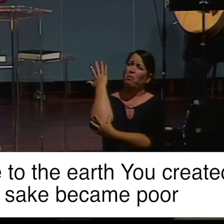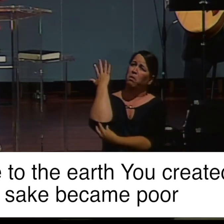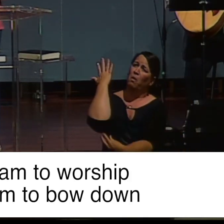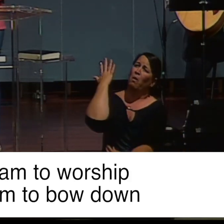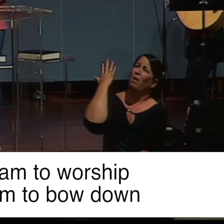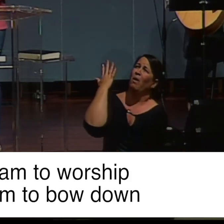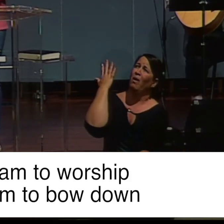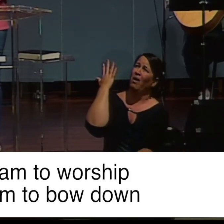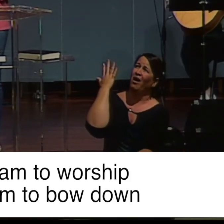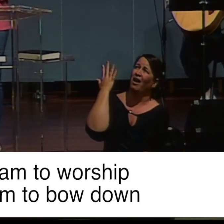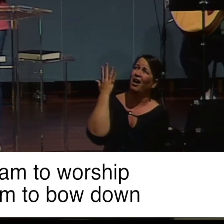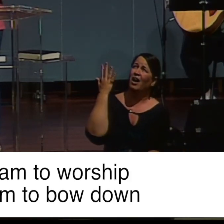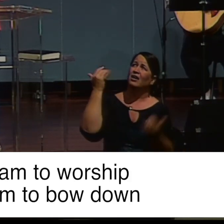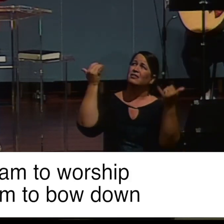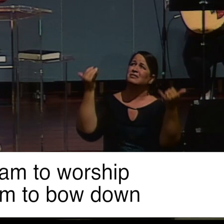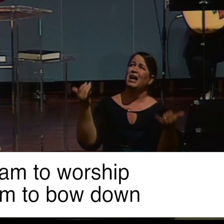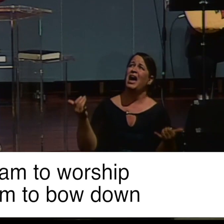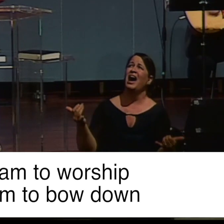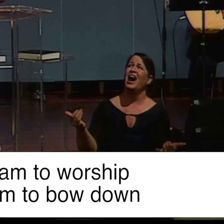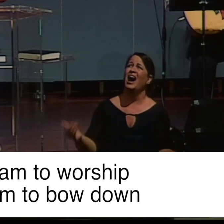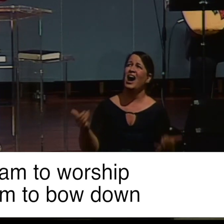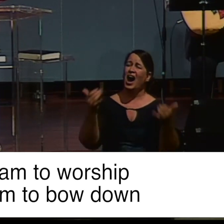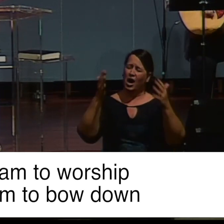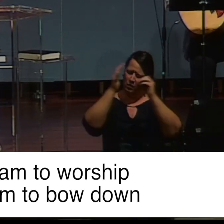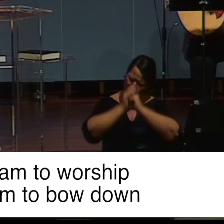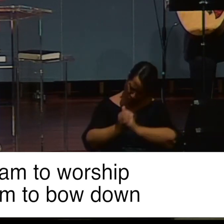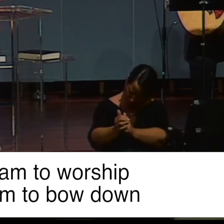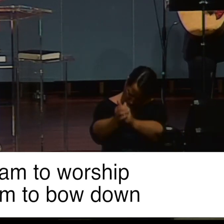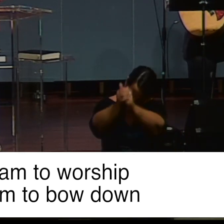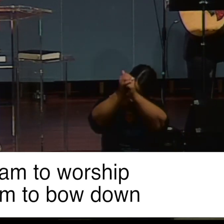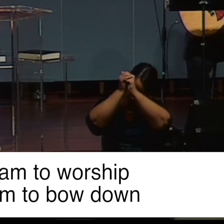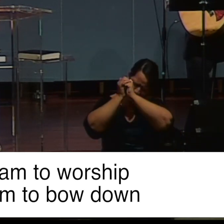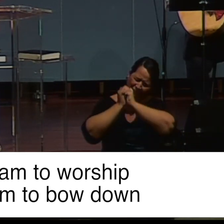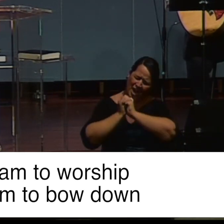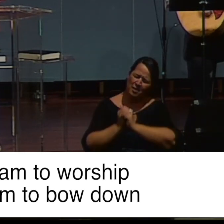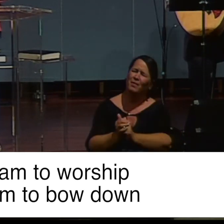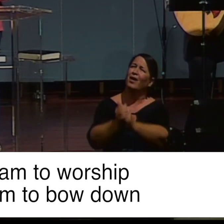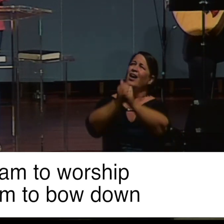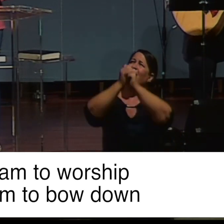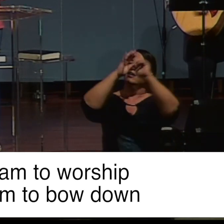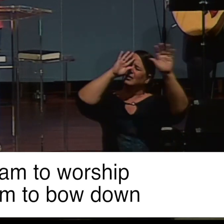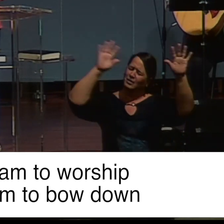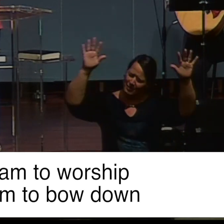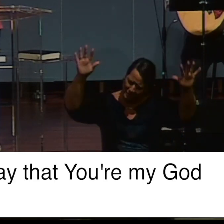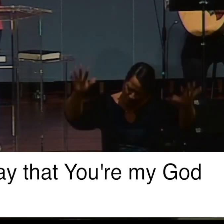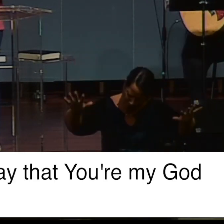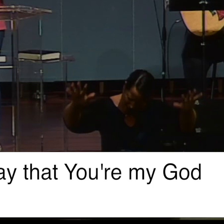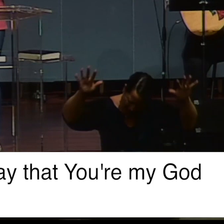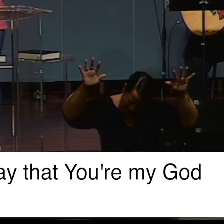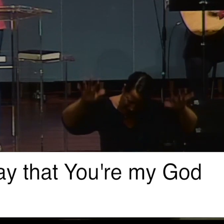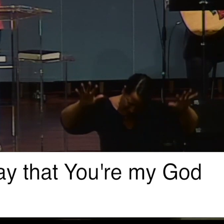Here I am to worship, here I am to worship, bow down,